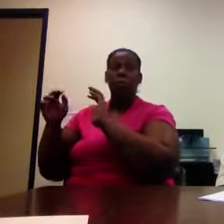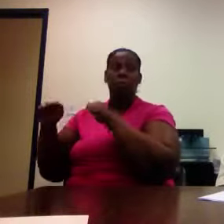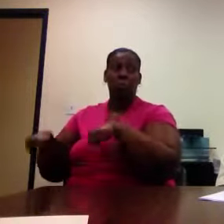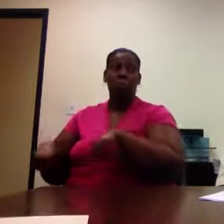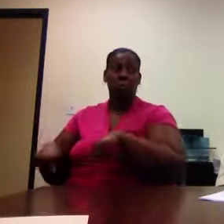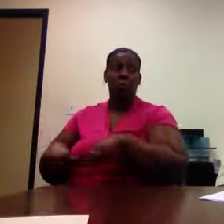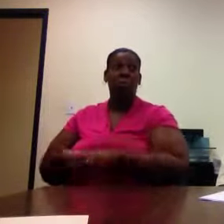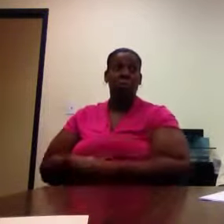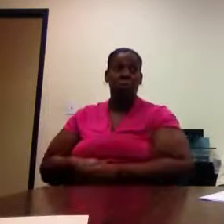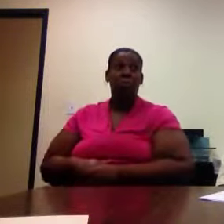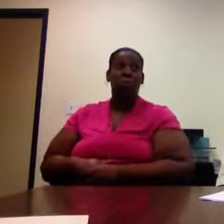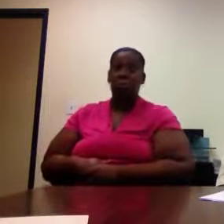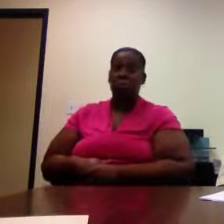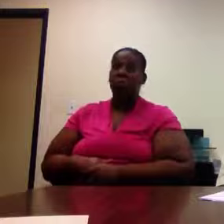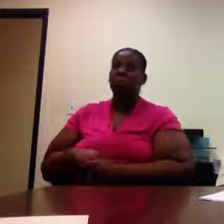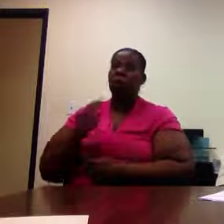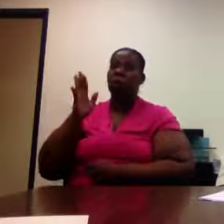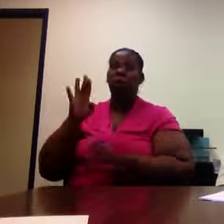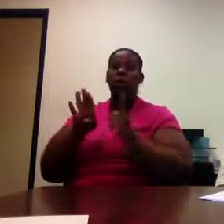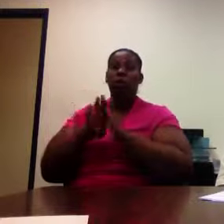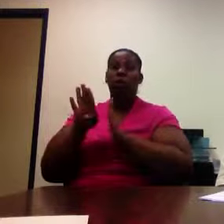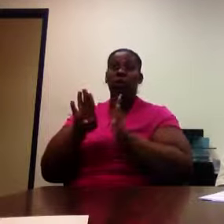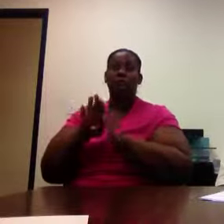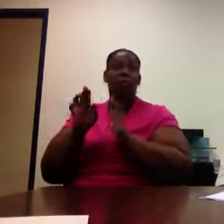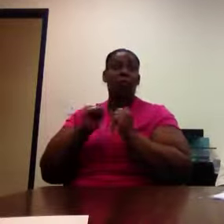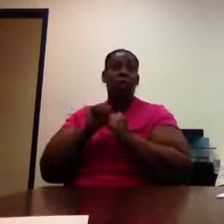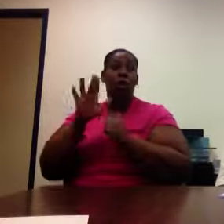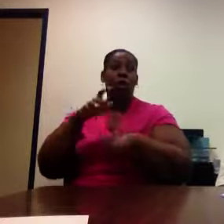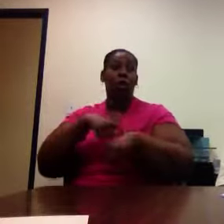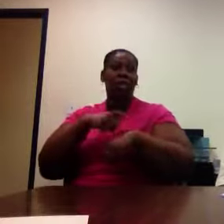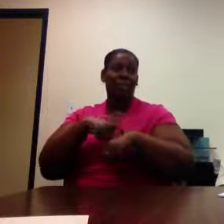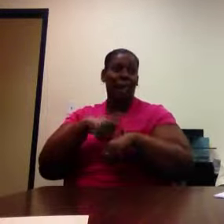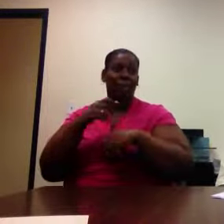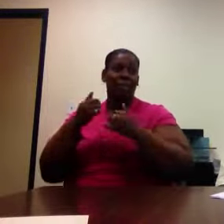developed with a person and time frame, very dependent on the individual's need.